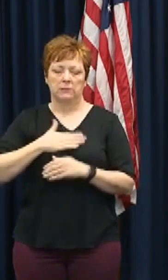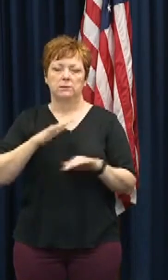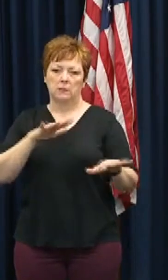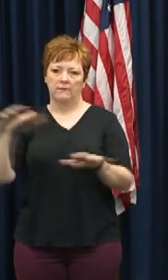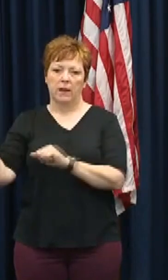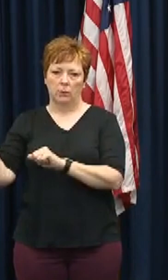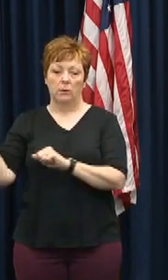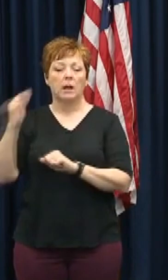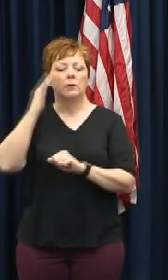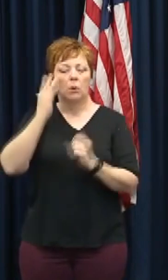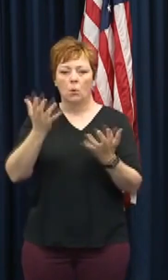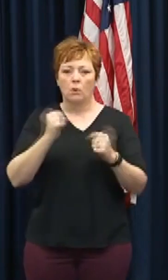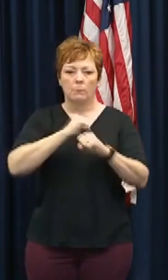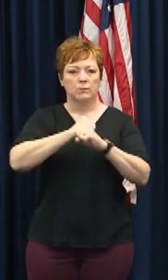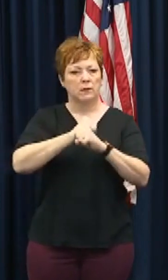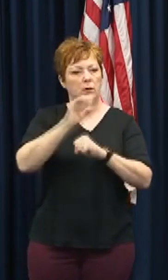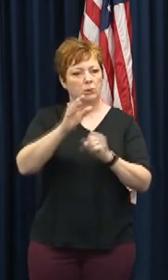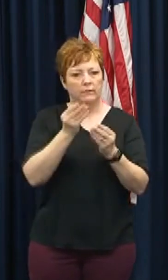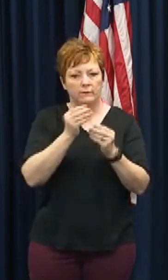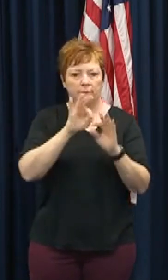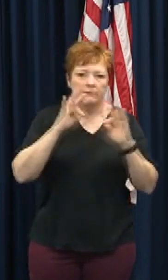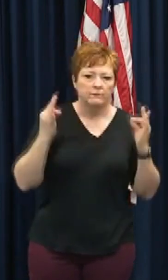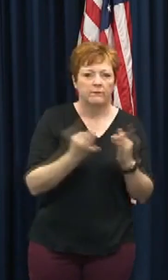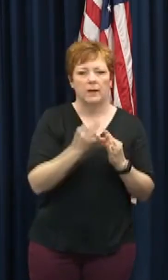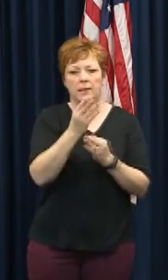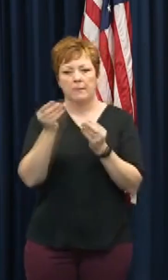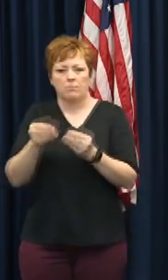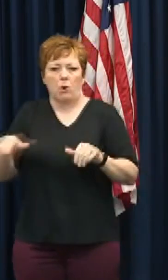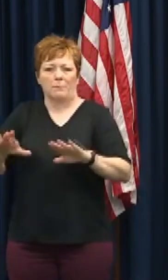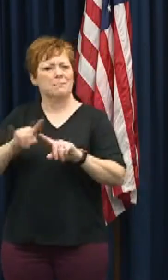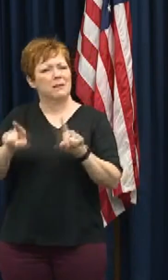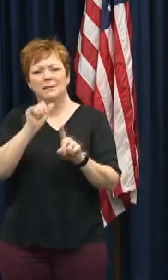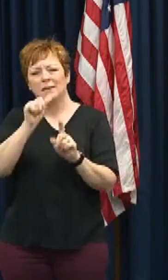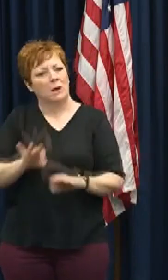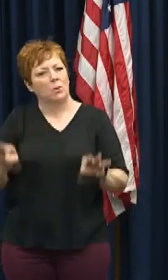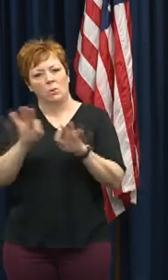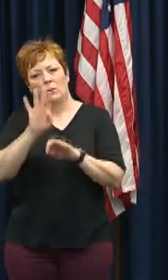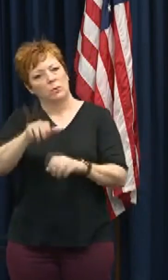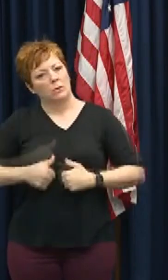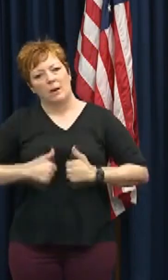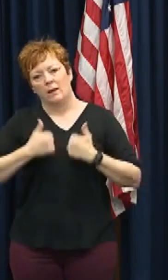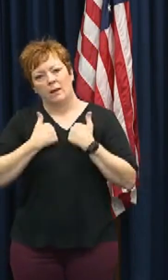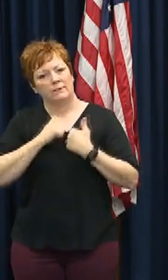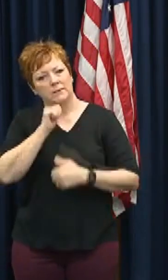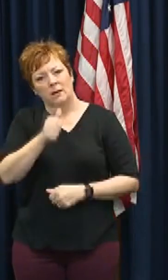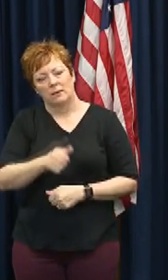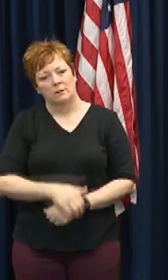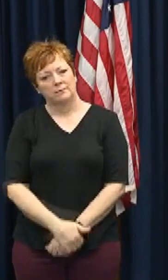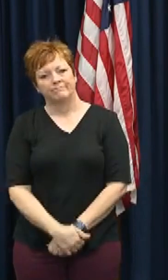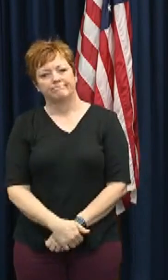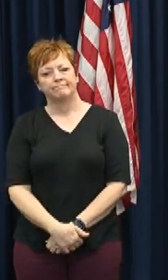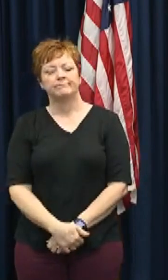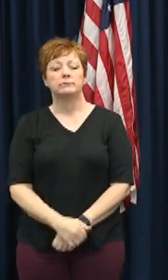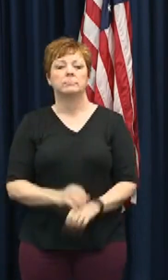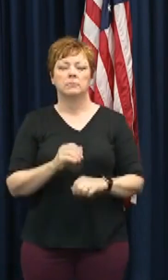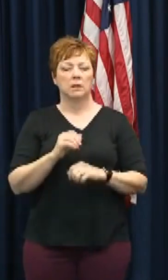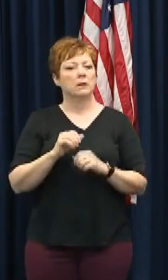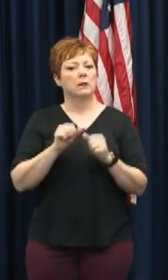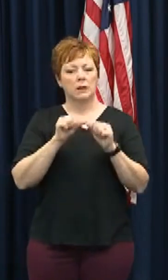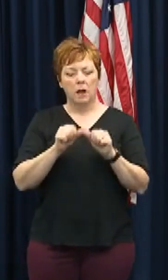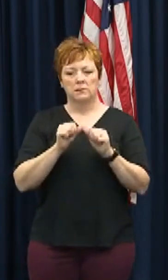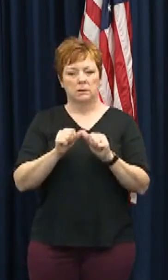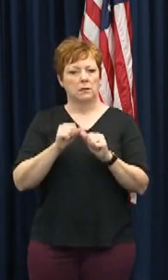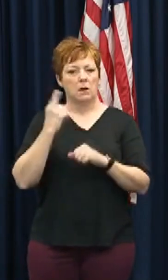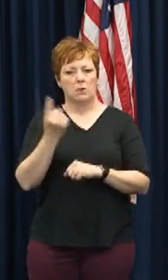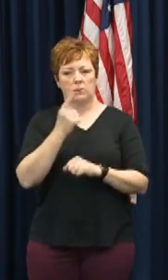your family and your property, but this is not worth risking your life. We are constantly evaluating